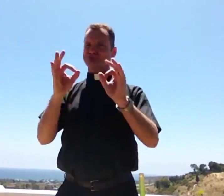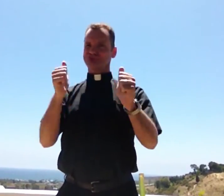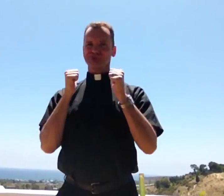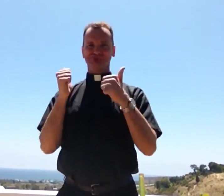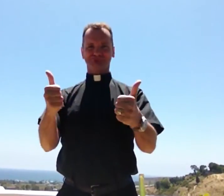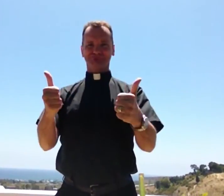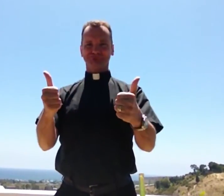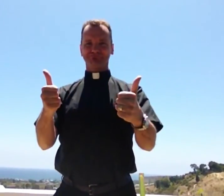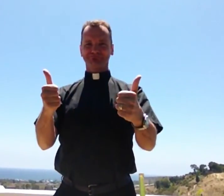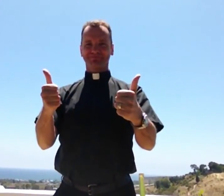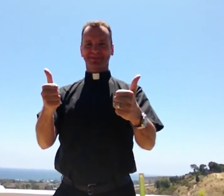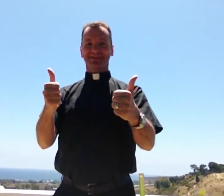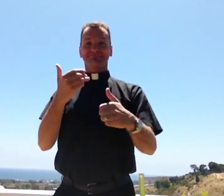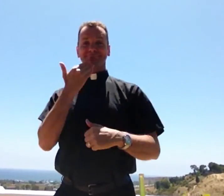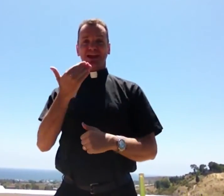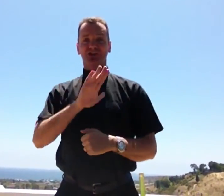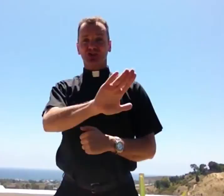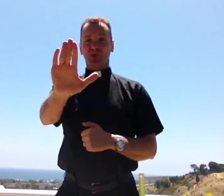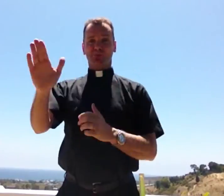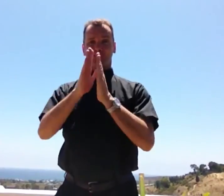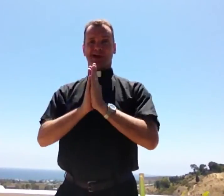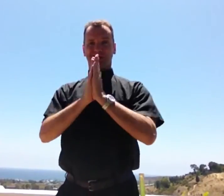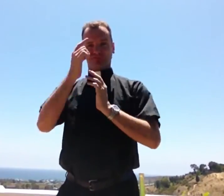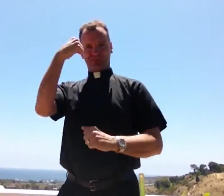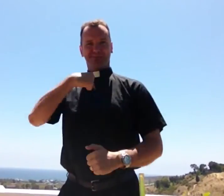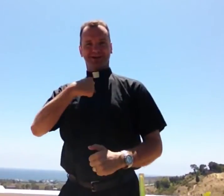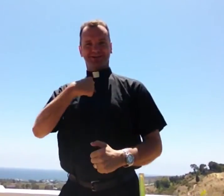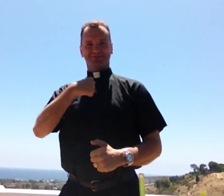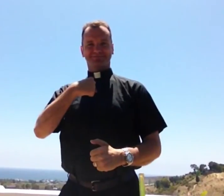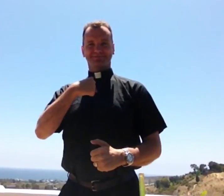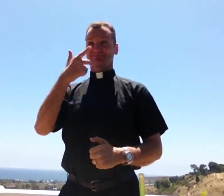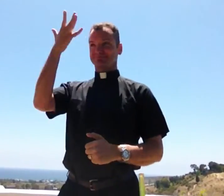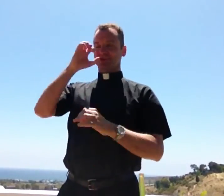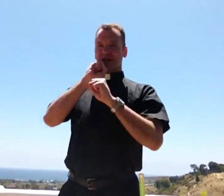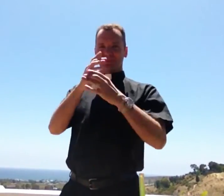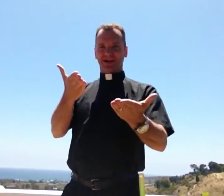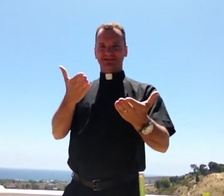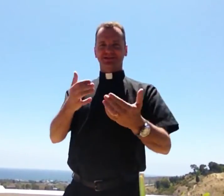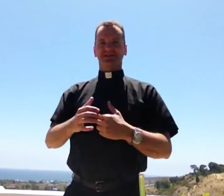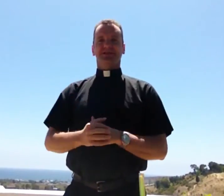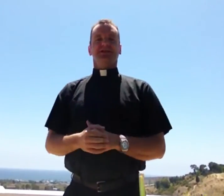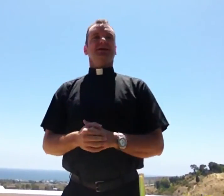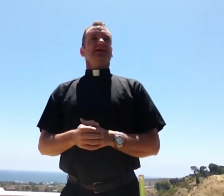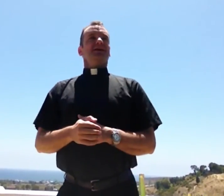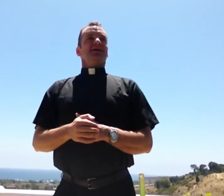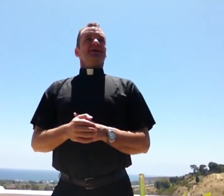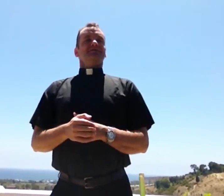far it's been a great experience. Thank you all for your prayers for me. God bless you.